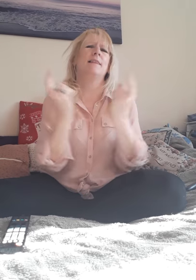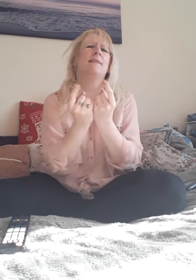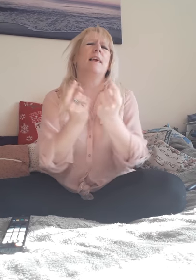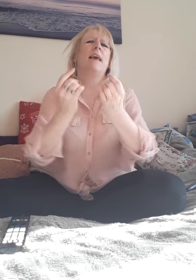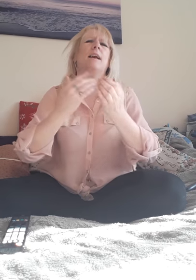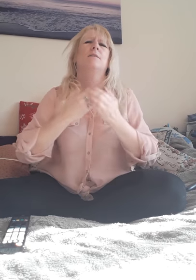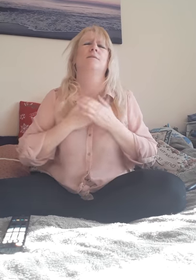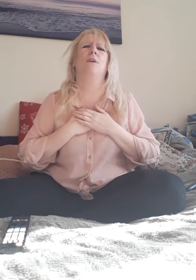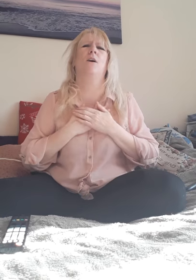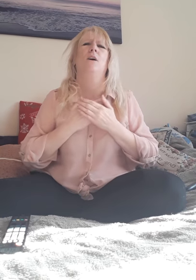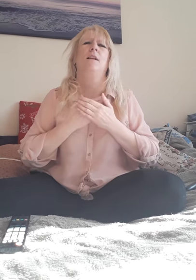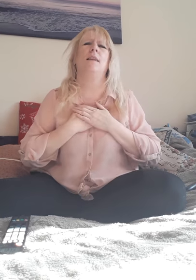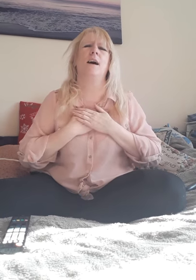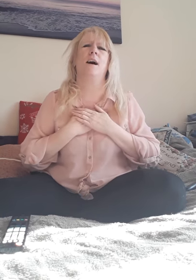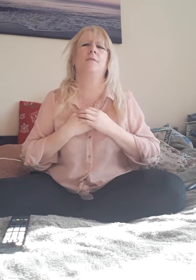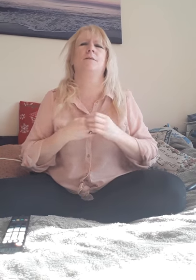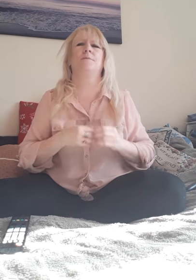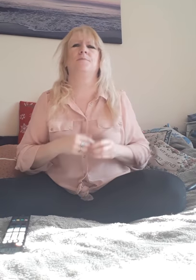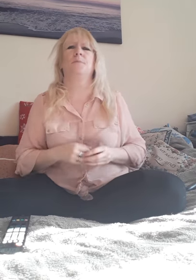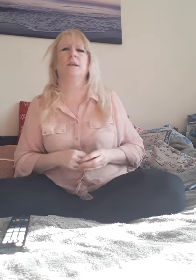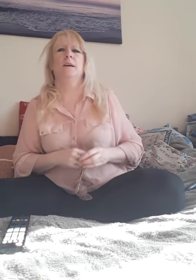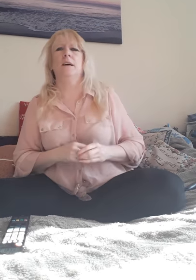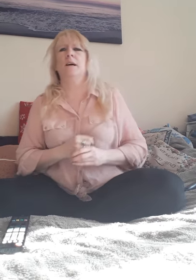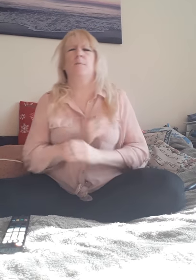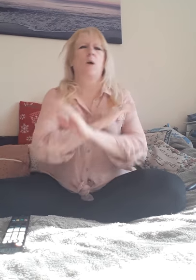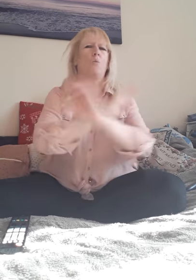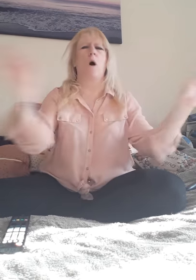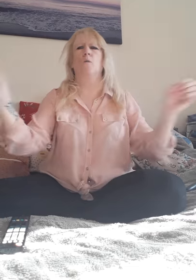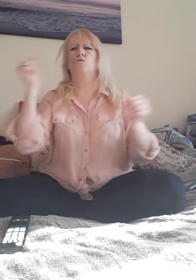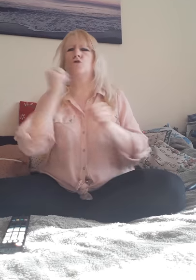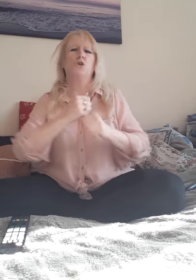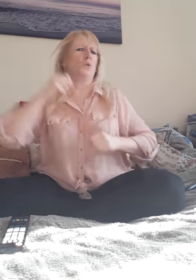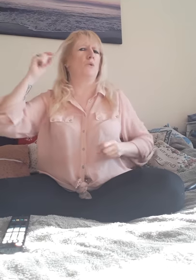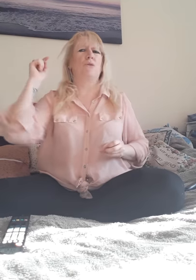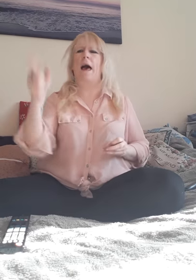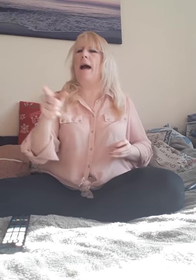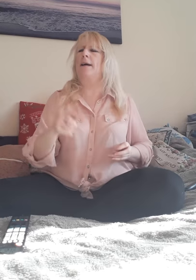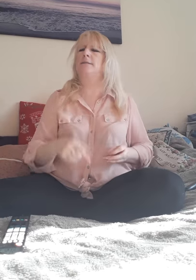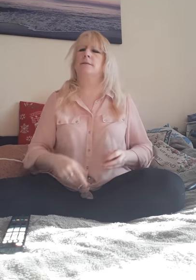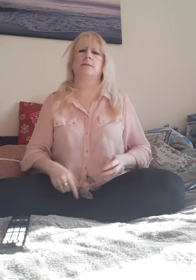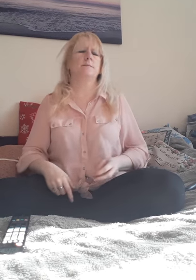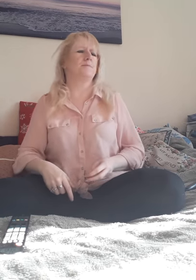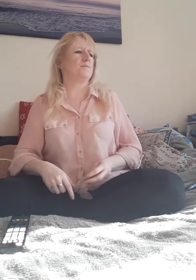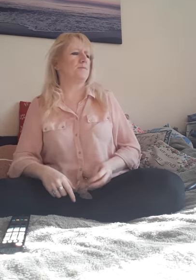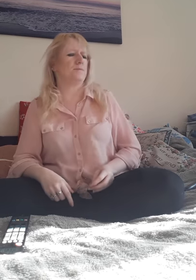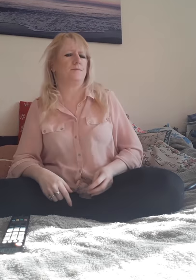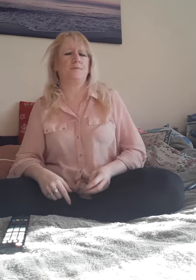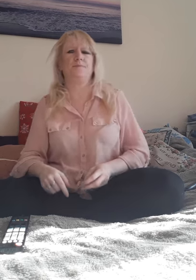for love. But I won't do that, no